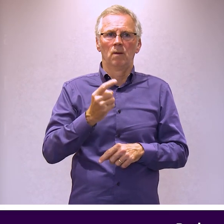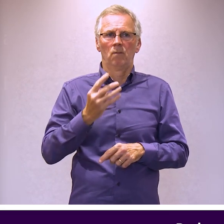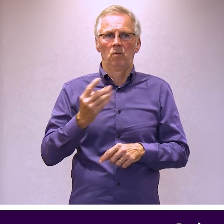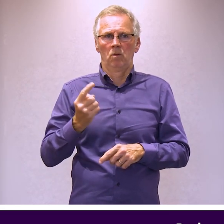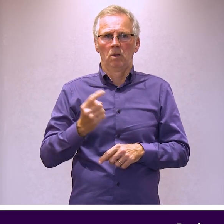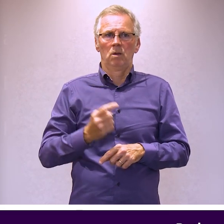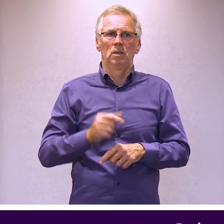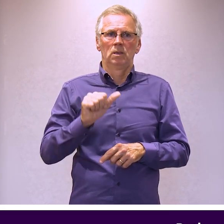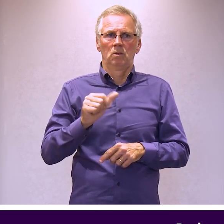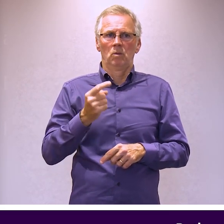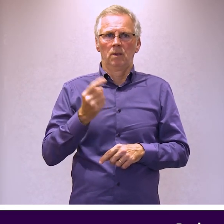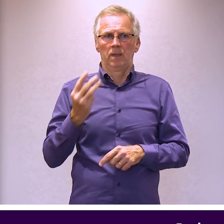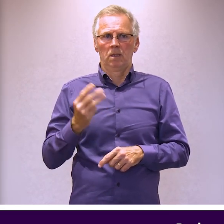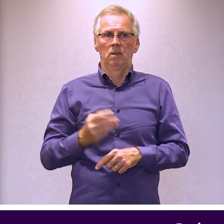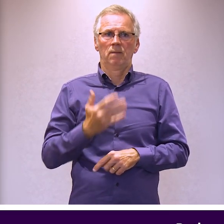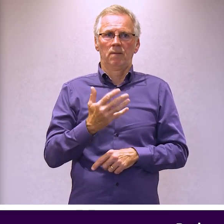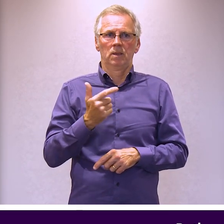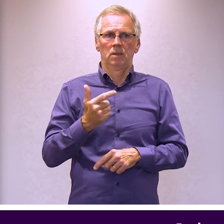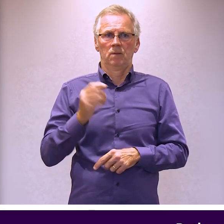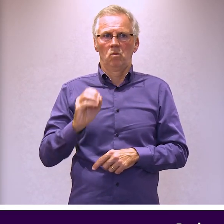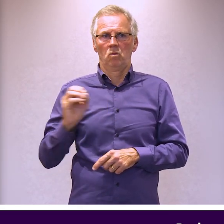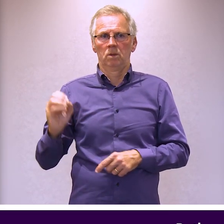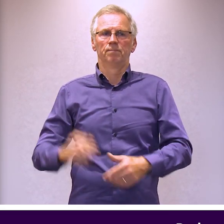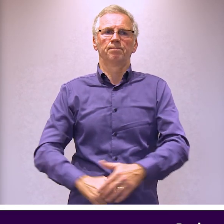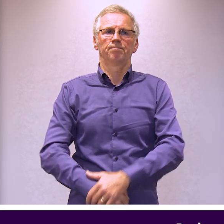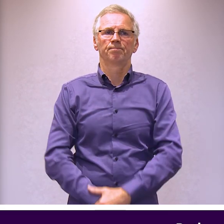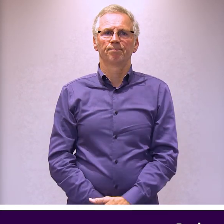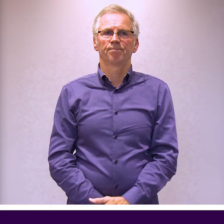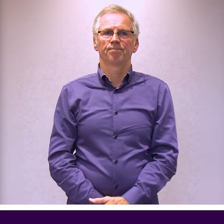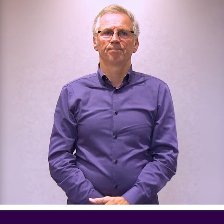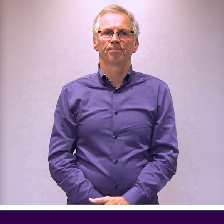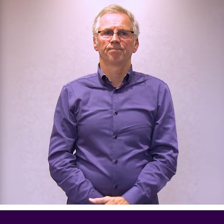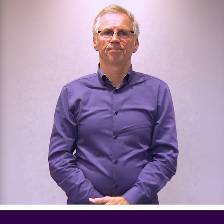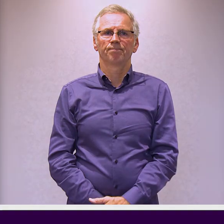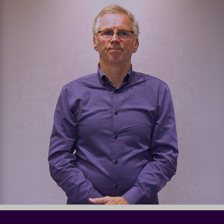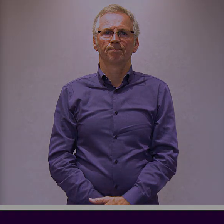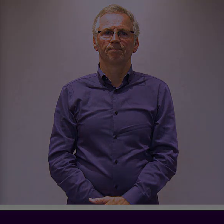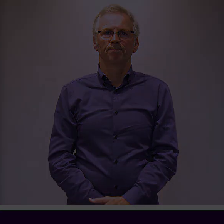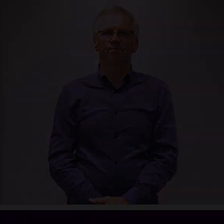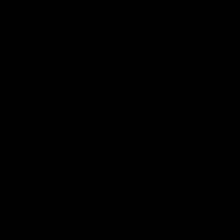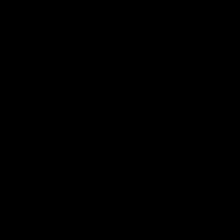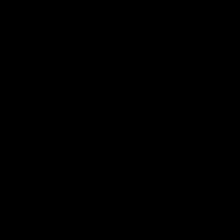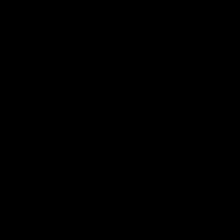613 57 00 peer 422 www.peerreimlaw.co 0167 You